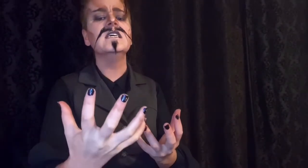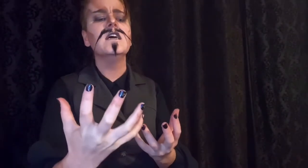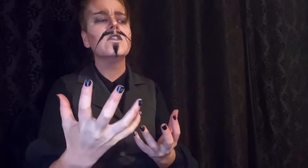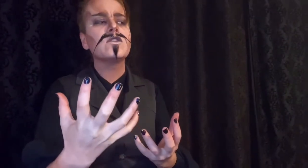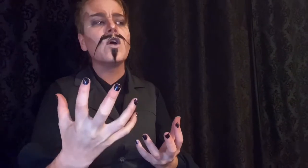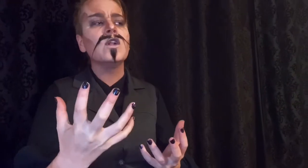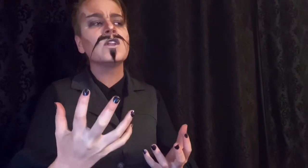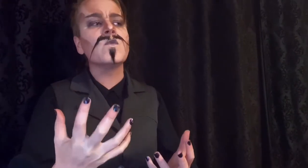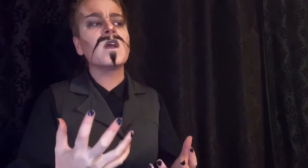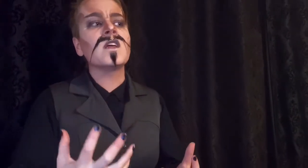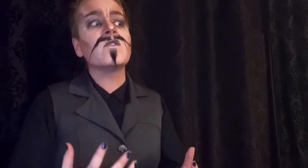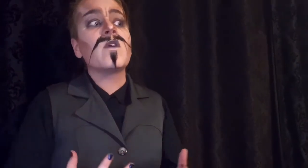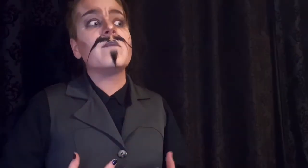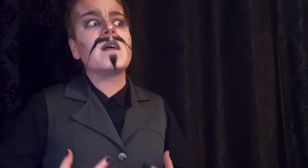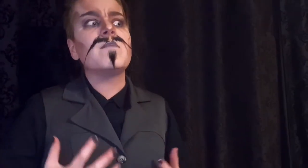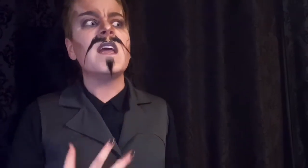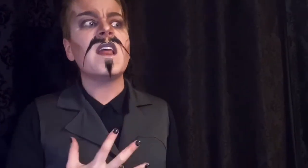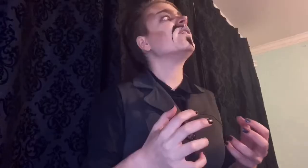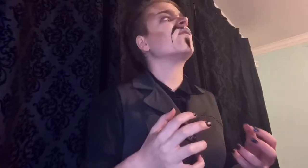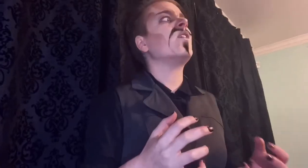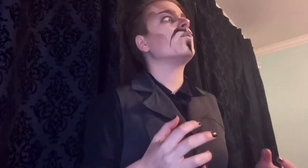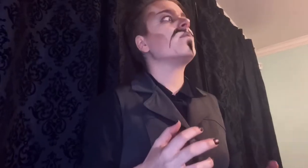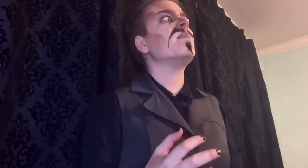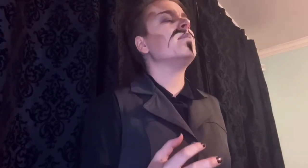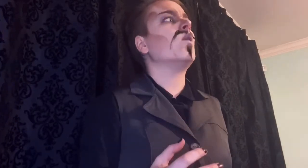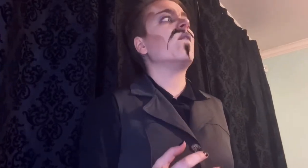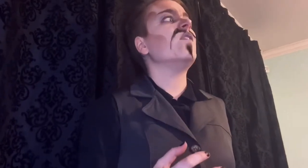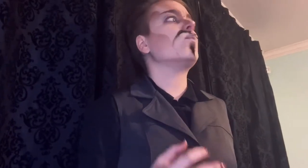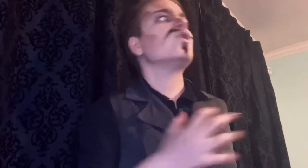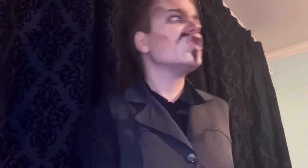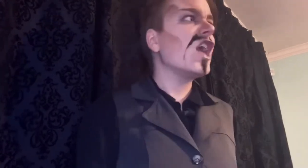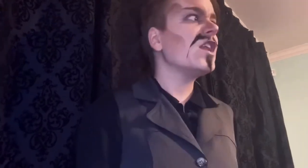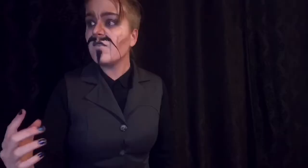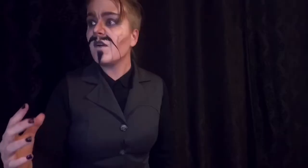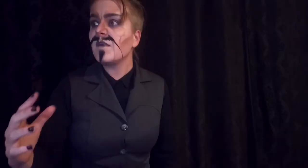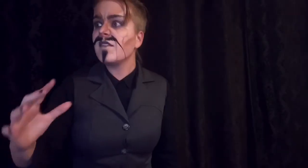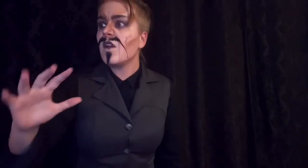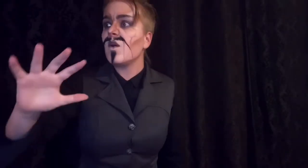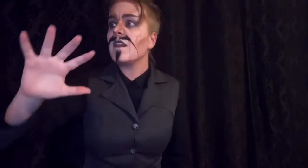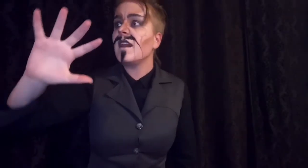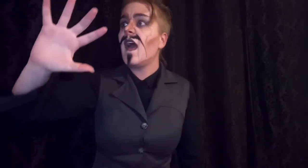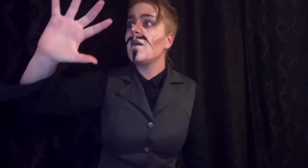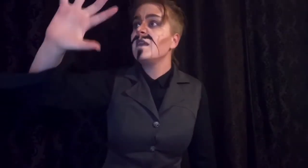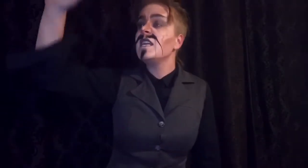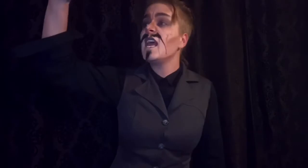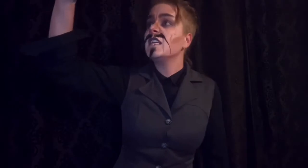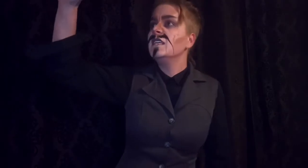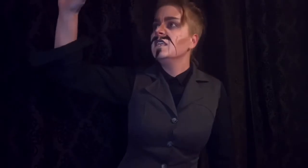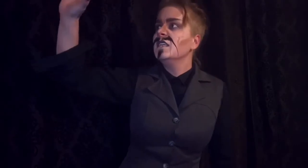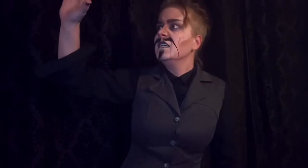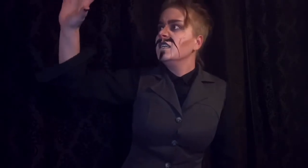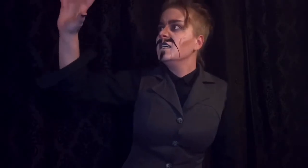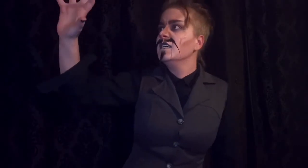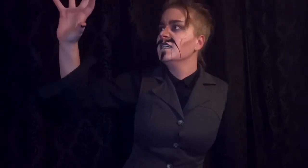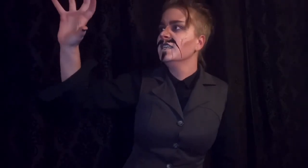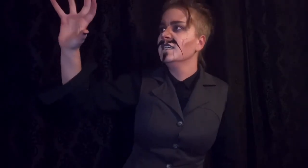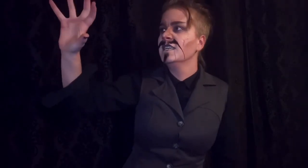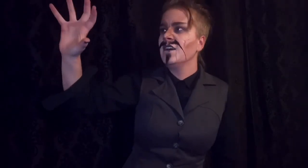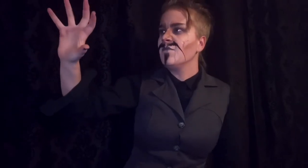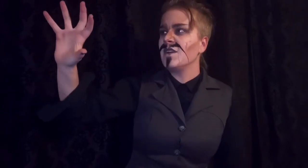There's a hole in the world like a great black pit And it's filled with people who are filled with shit And the verbal of the world inhabit it But